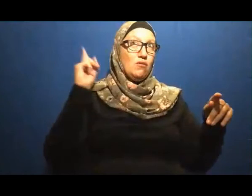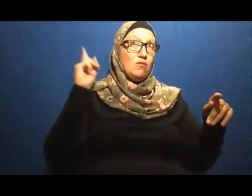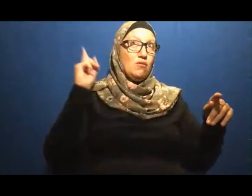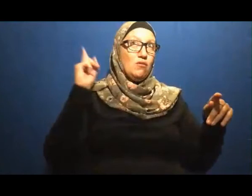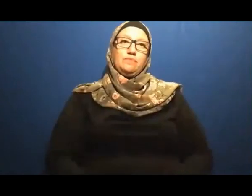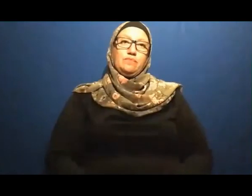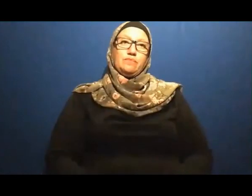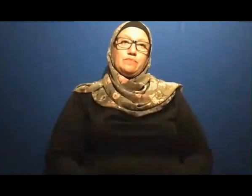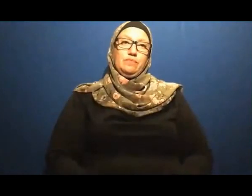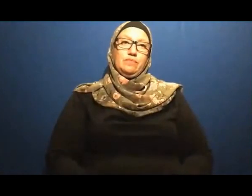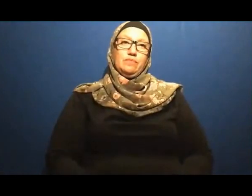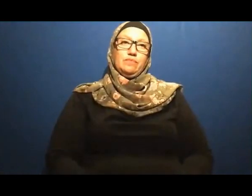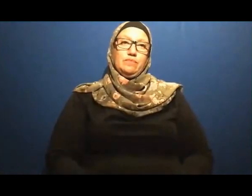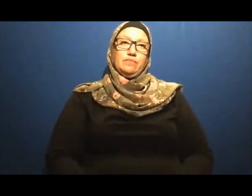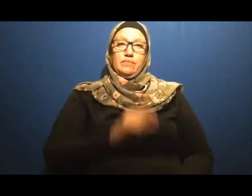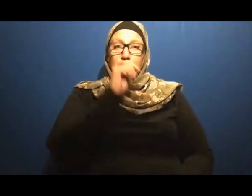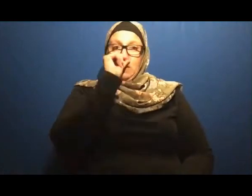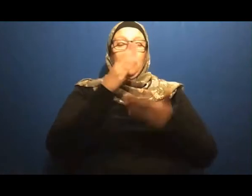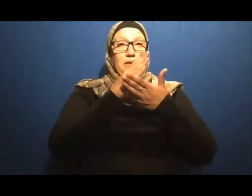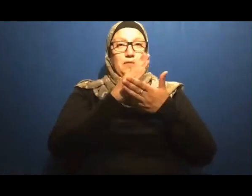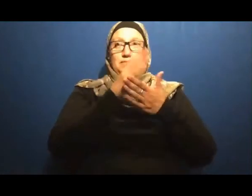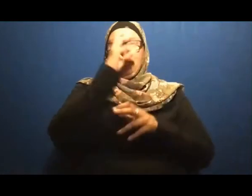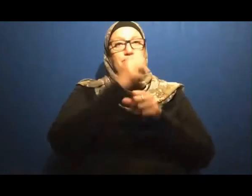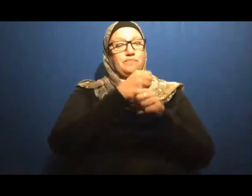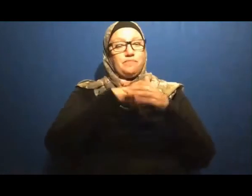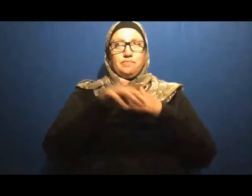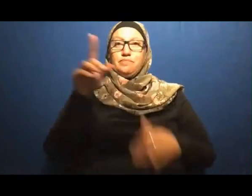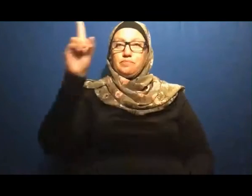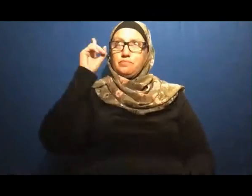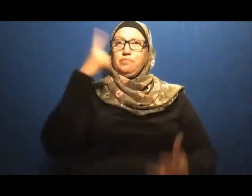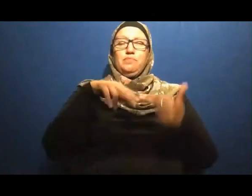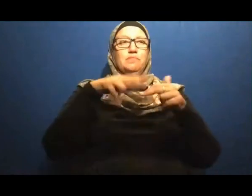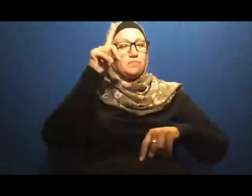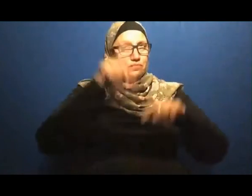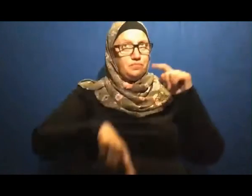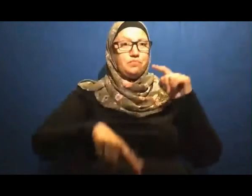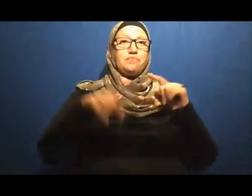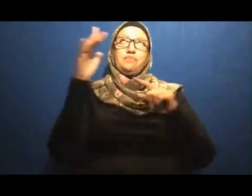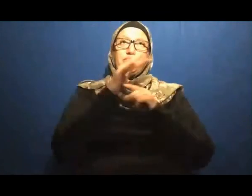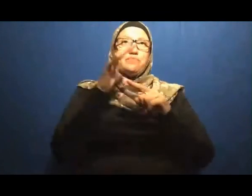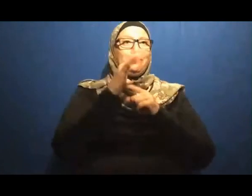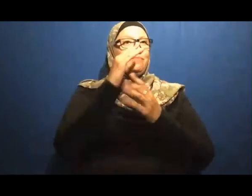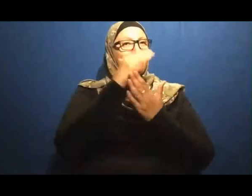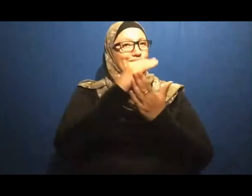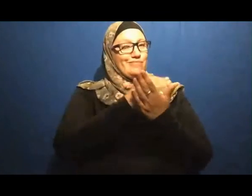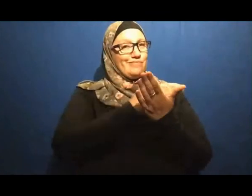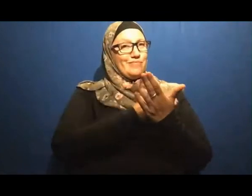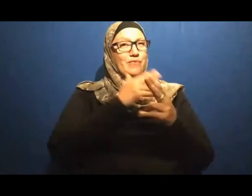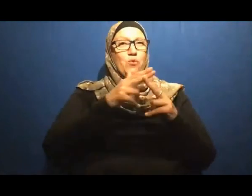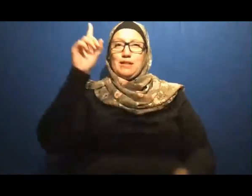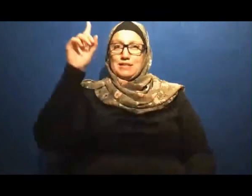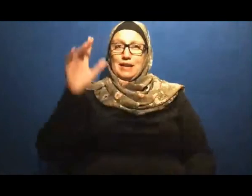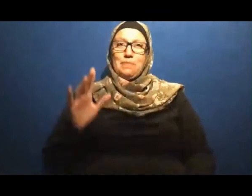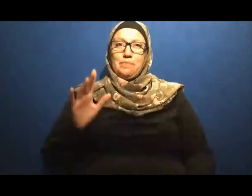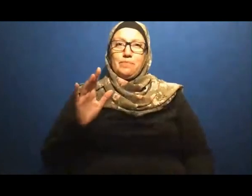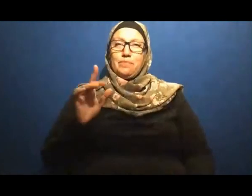indisputably One of the major principles in Islam I believe in all religions In all divine religions We are expected to